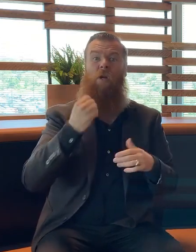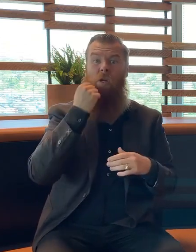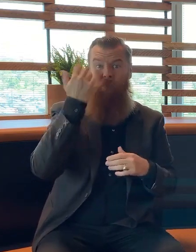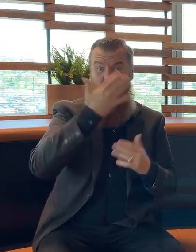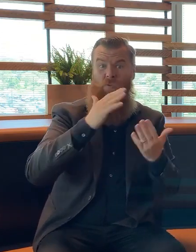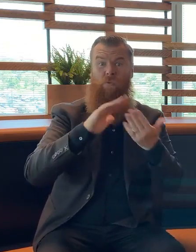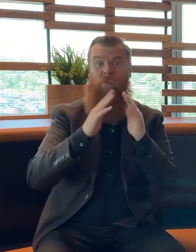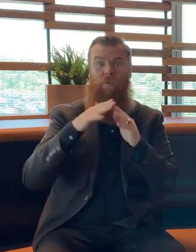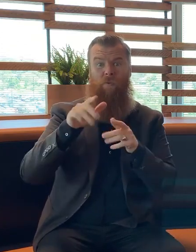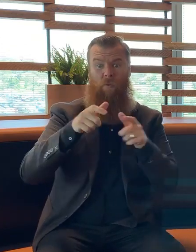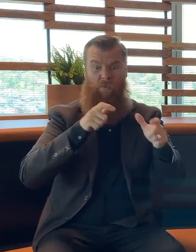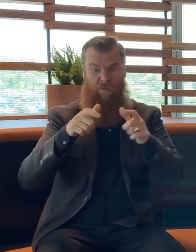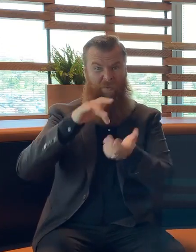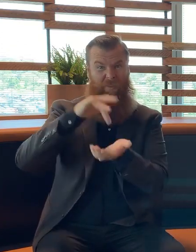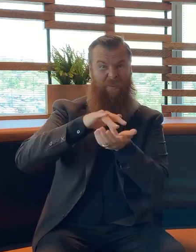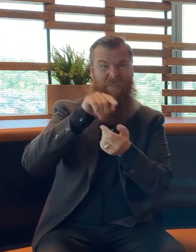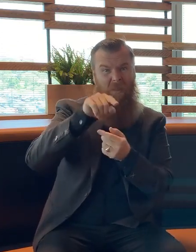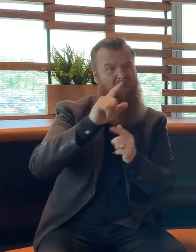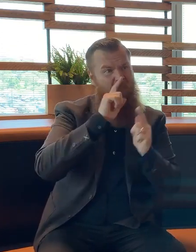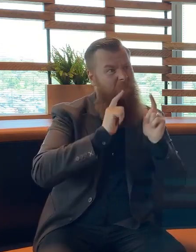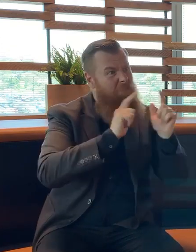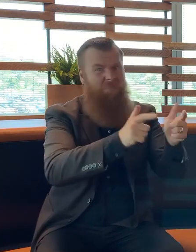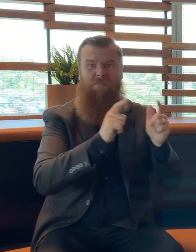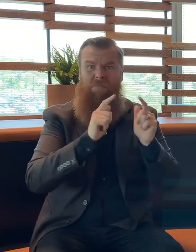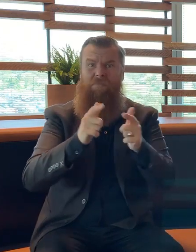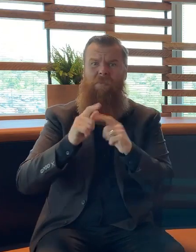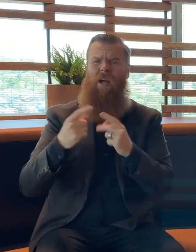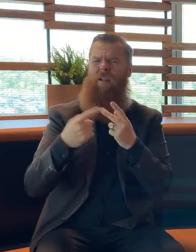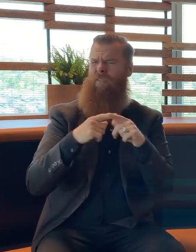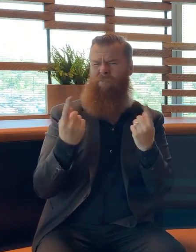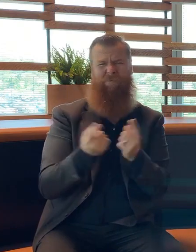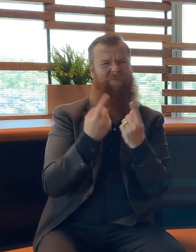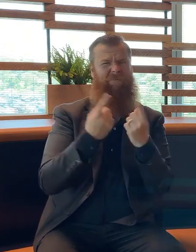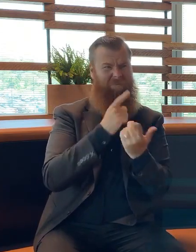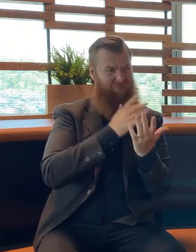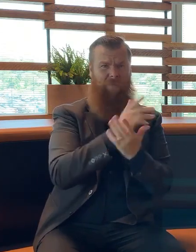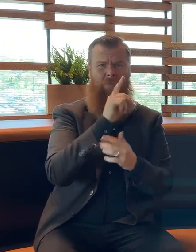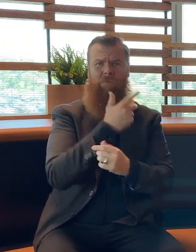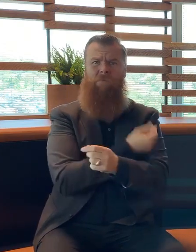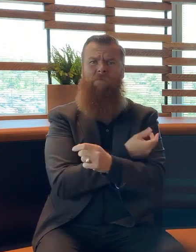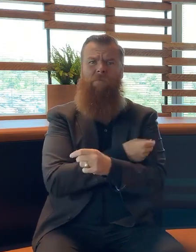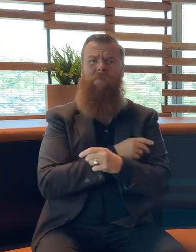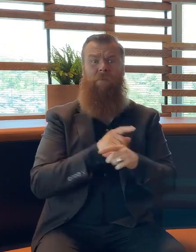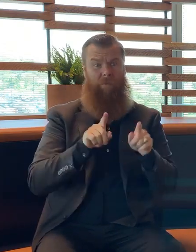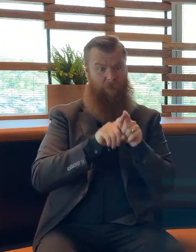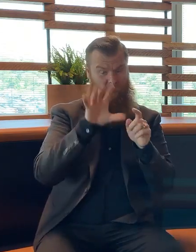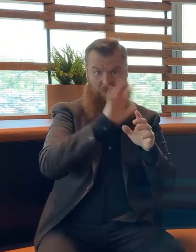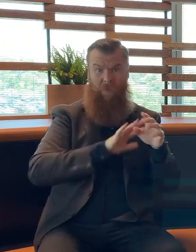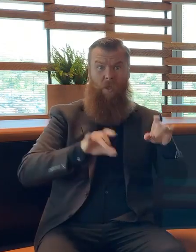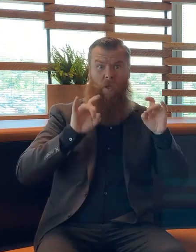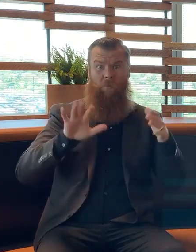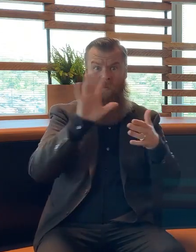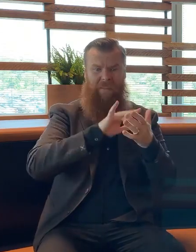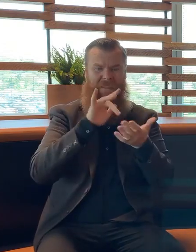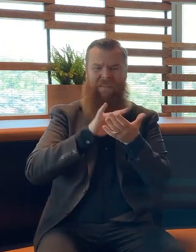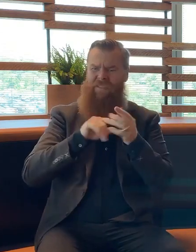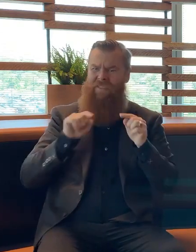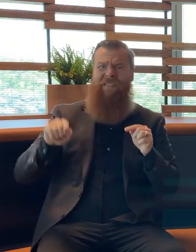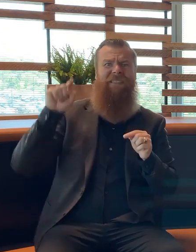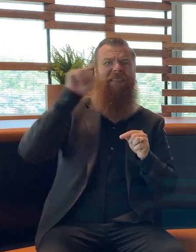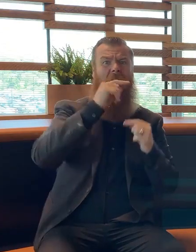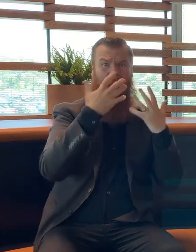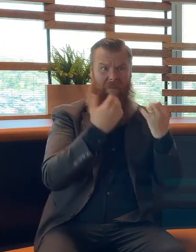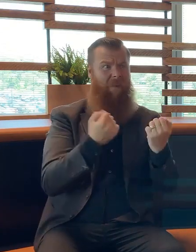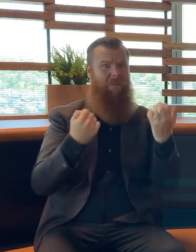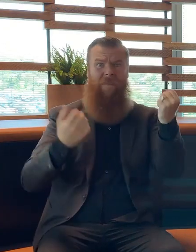clinic, other points of presence as well as the state and territory clinics around Australia. All of those